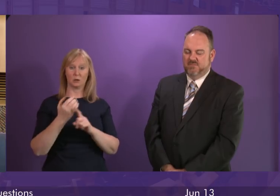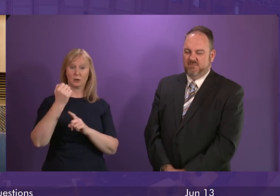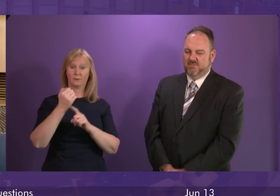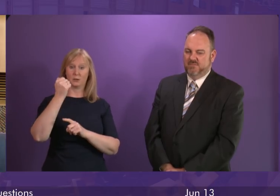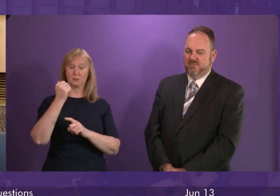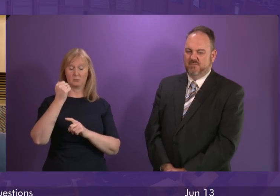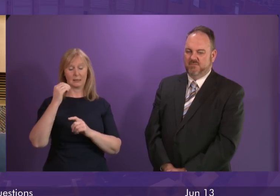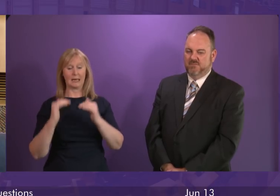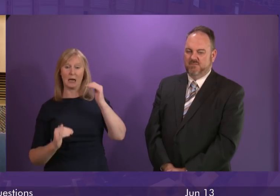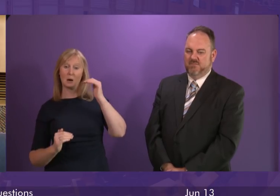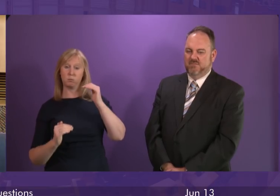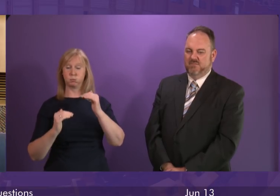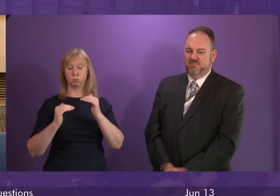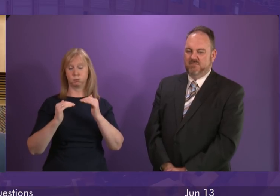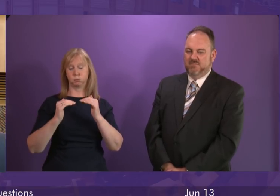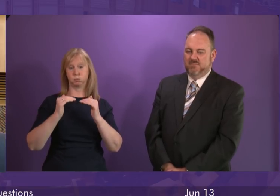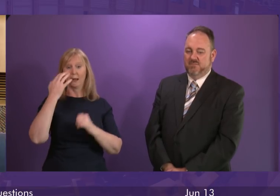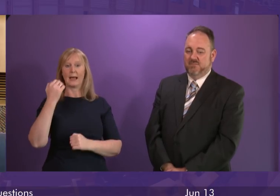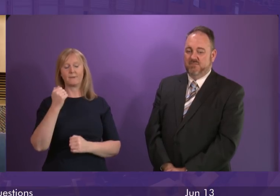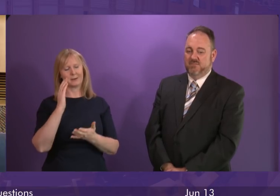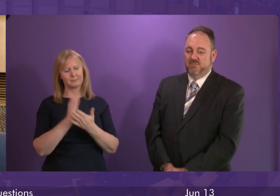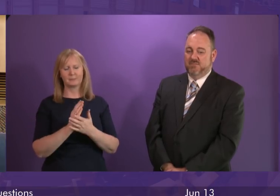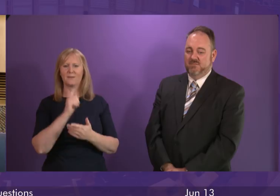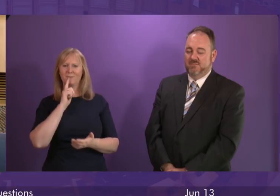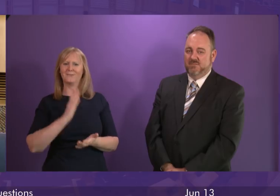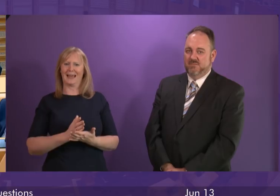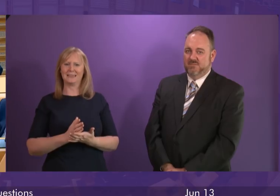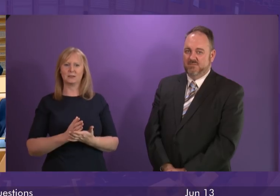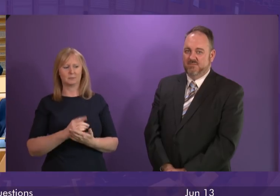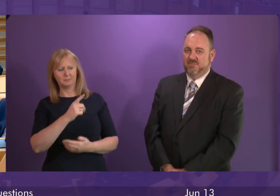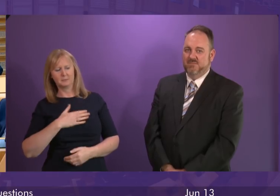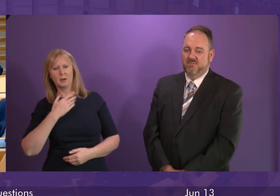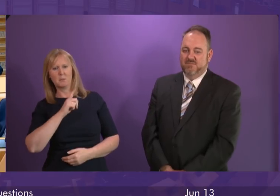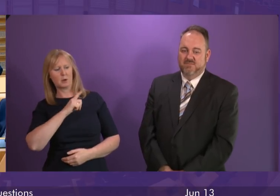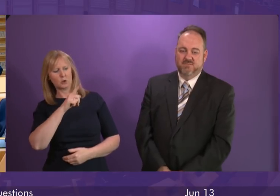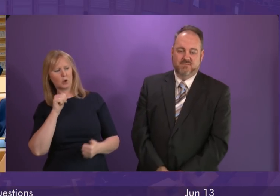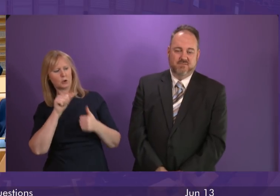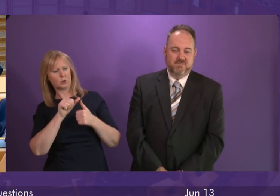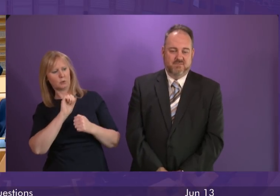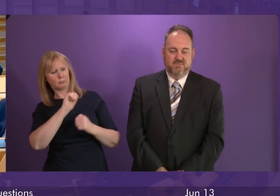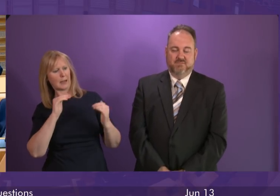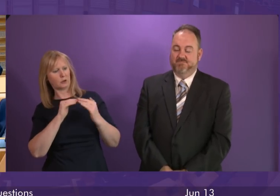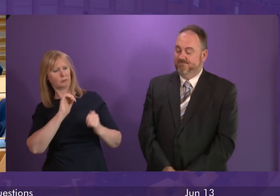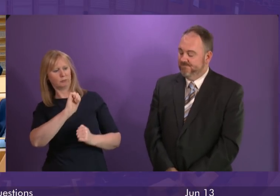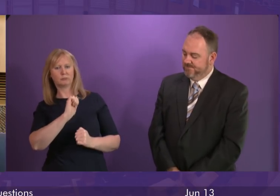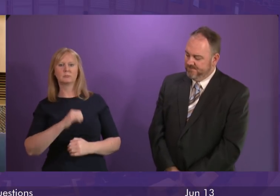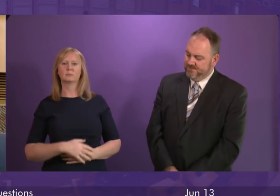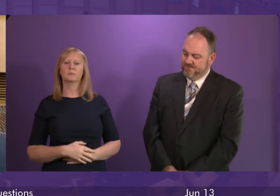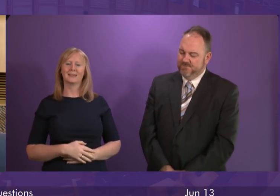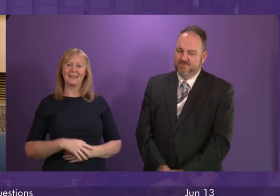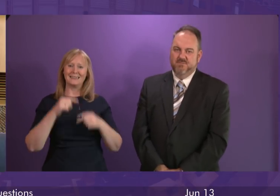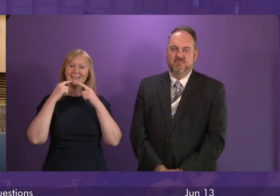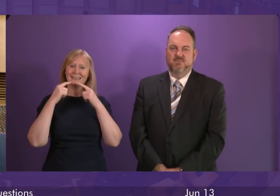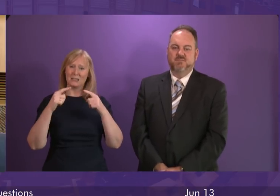in attainment narrowing. These are the facts. Ruth Davidson doesn't like them because they don't suit her. Now let's go on to teacher numbers. There are more